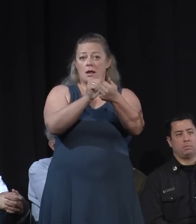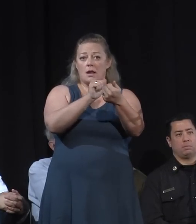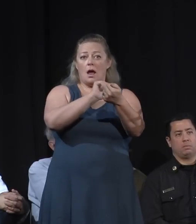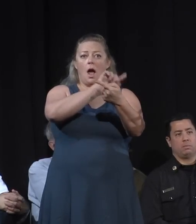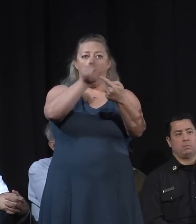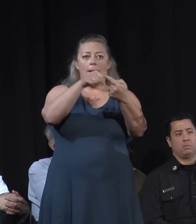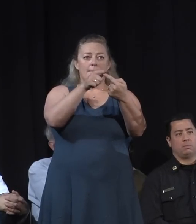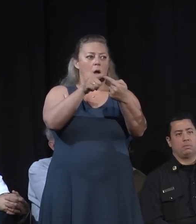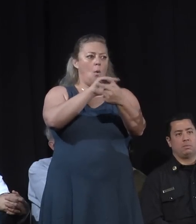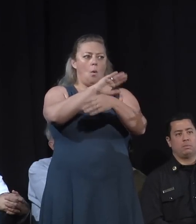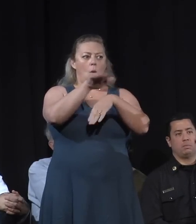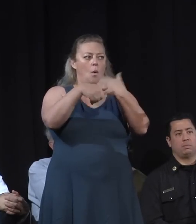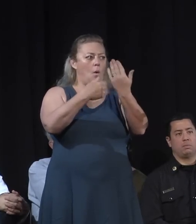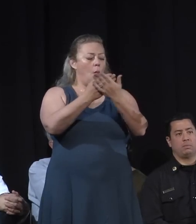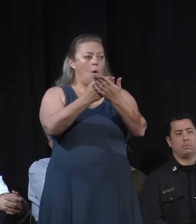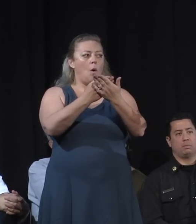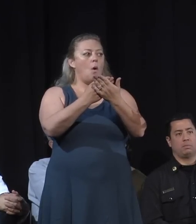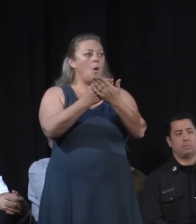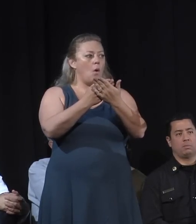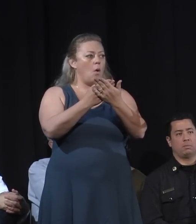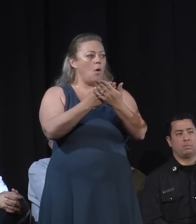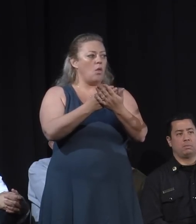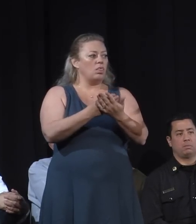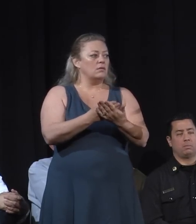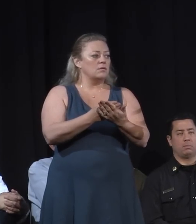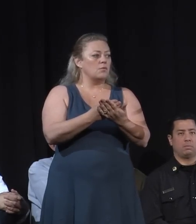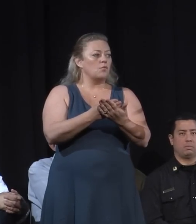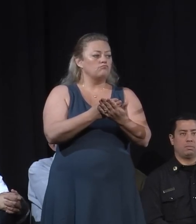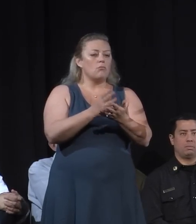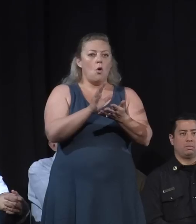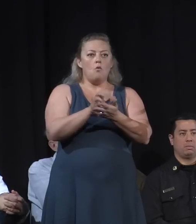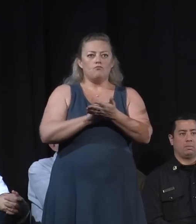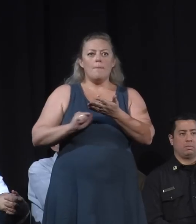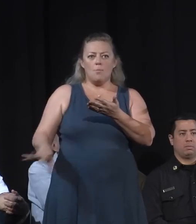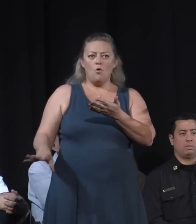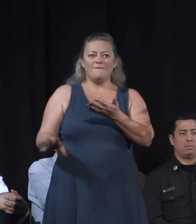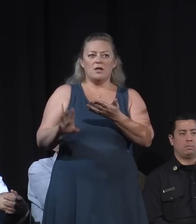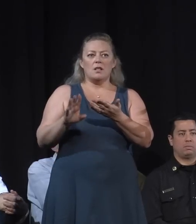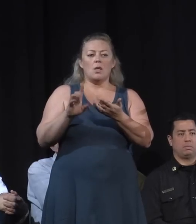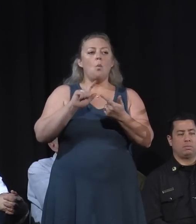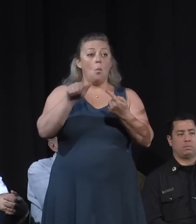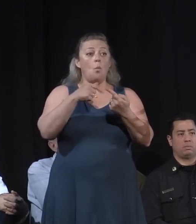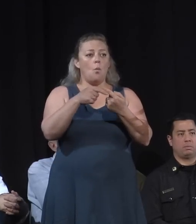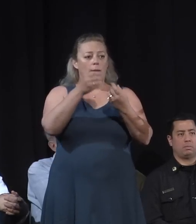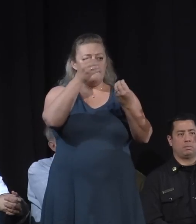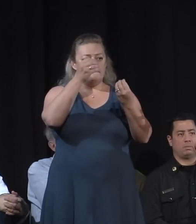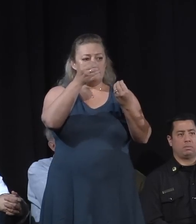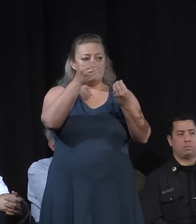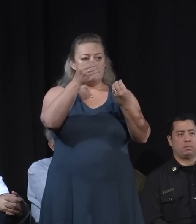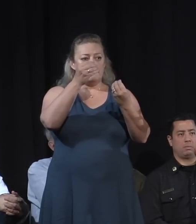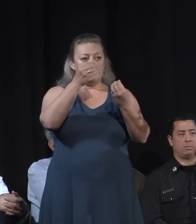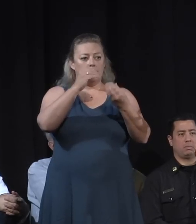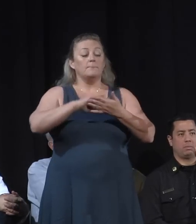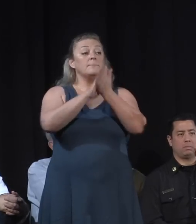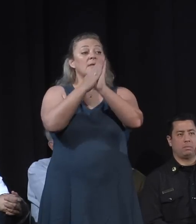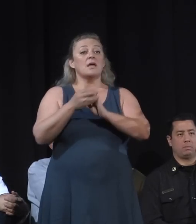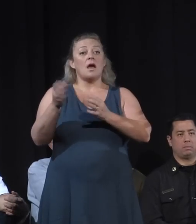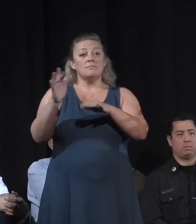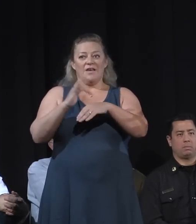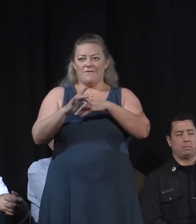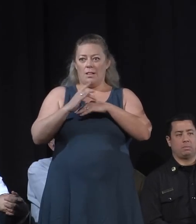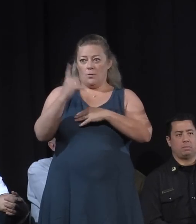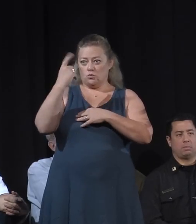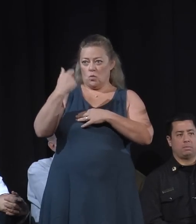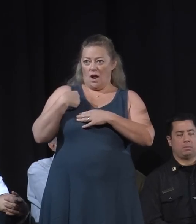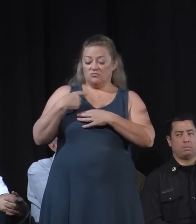information as it becomes available to us. Also, think Mark mentioned that there will be